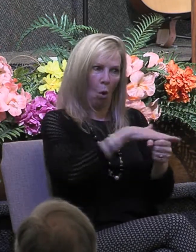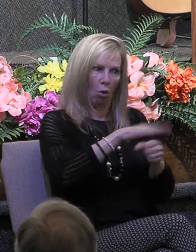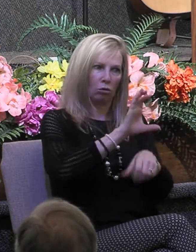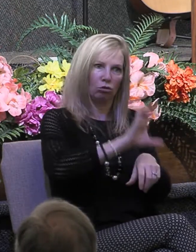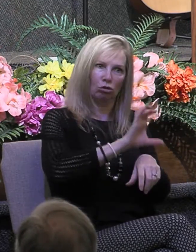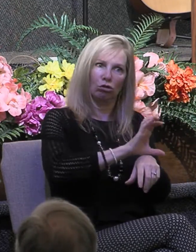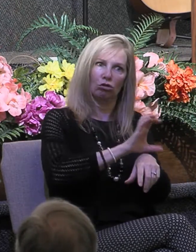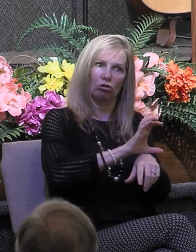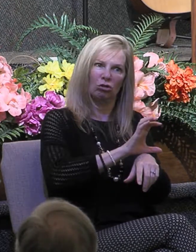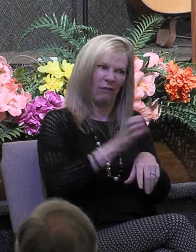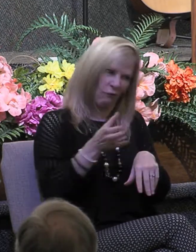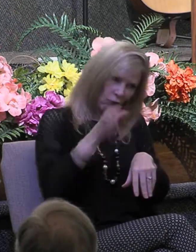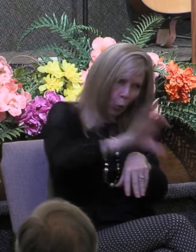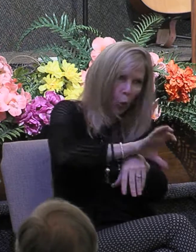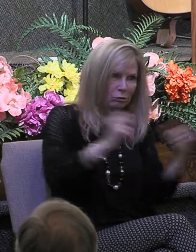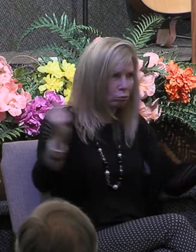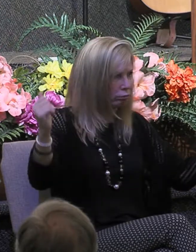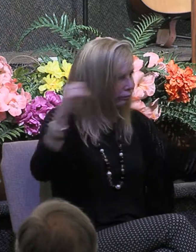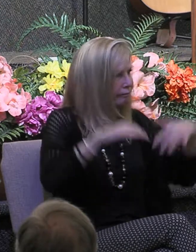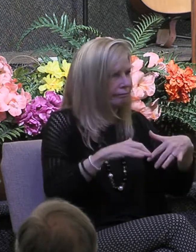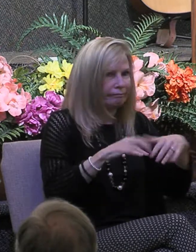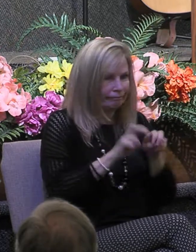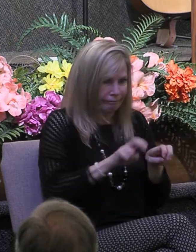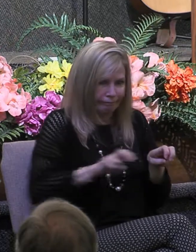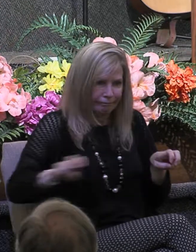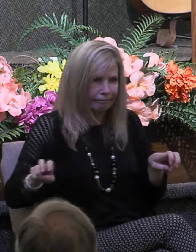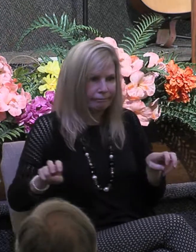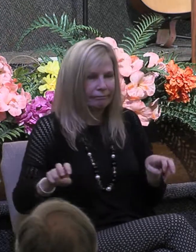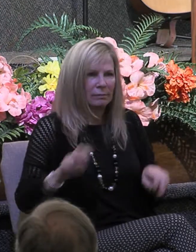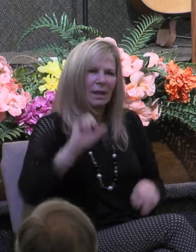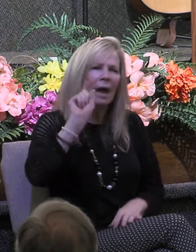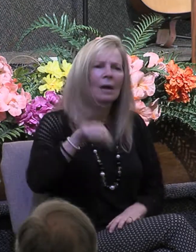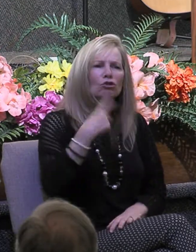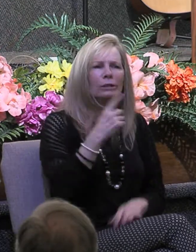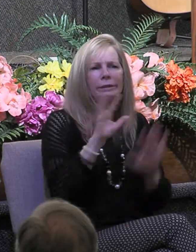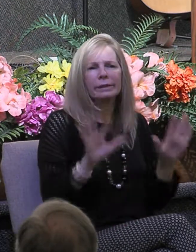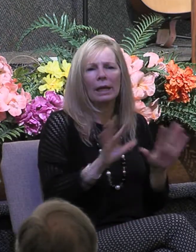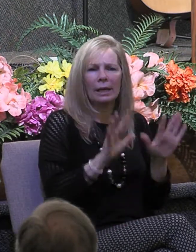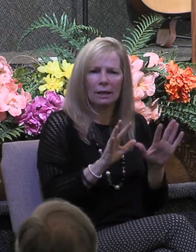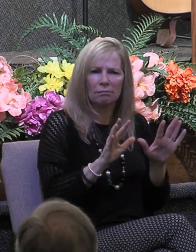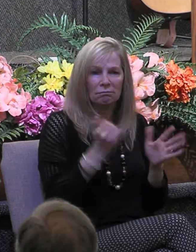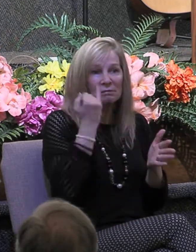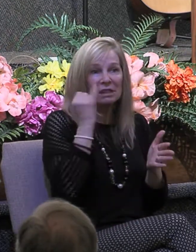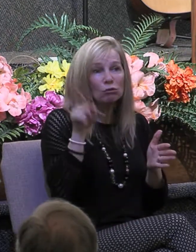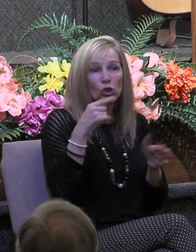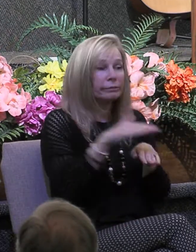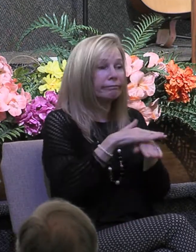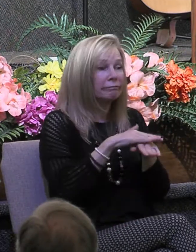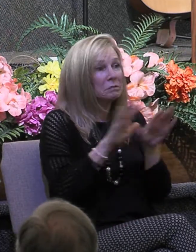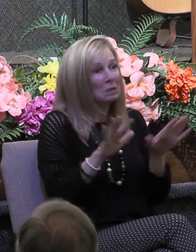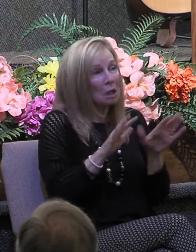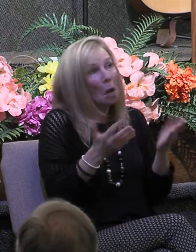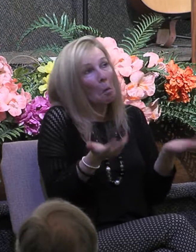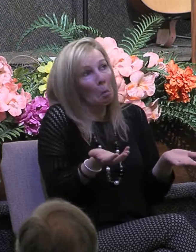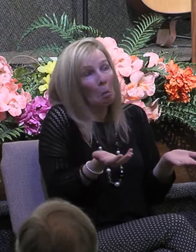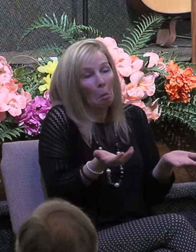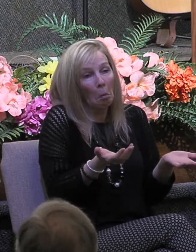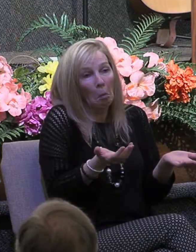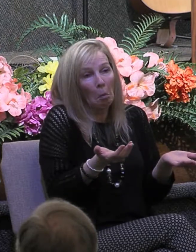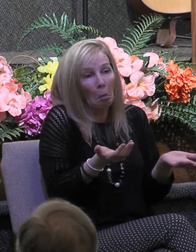to be together. Not just on Sundays. If all your involvement is on a Sunday, you're not really a part